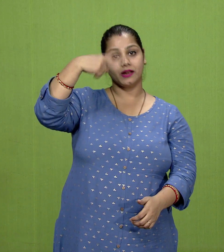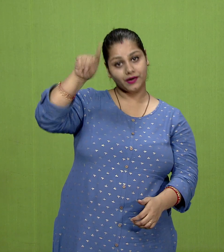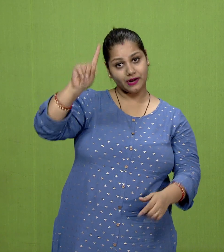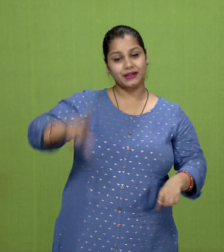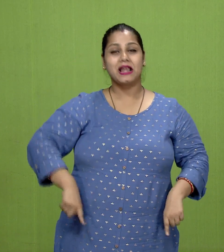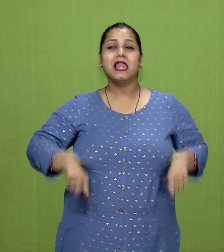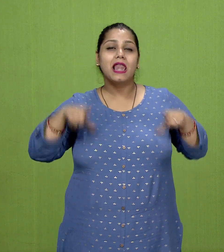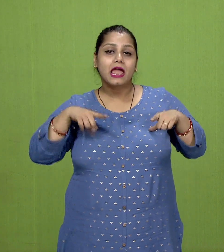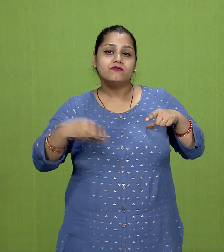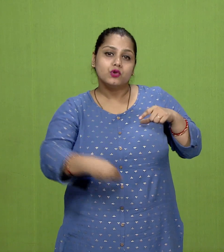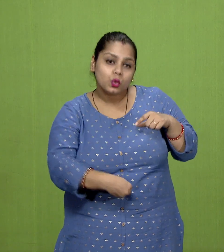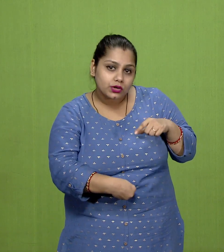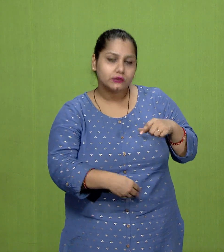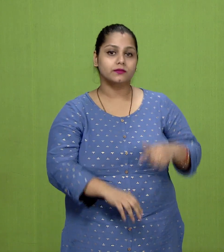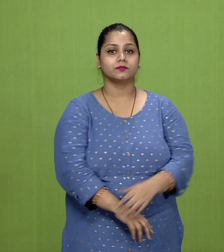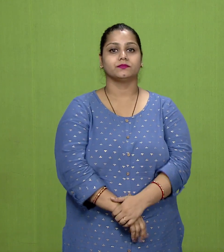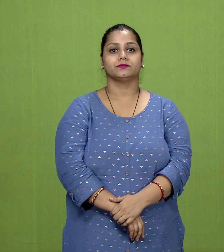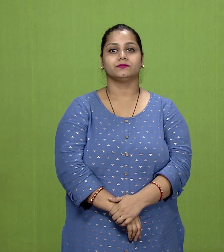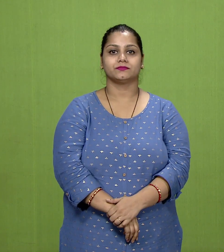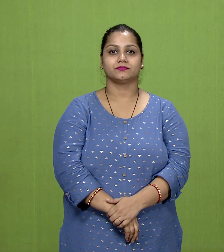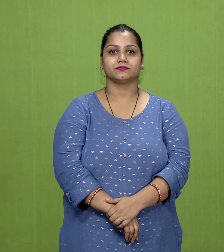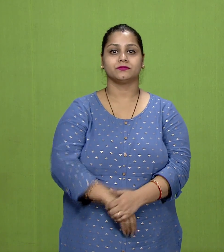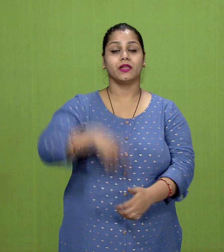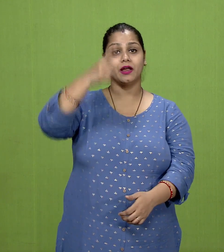right efforts,